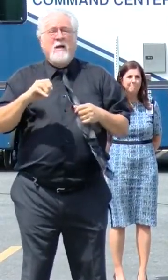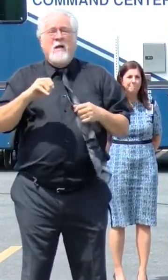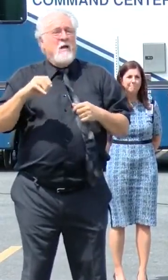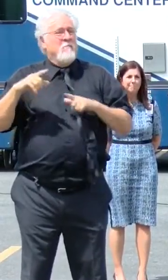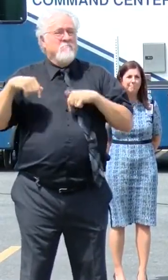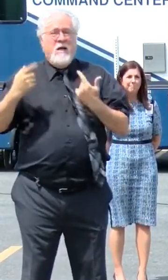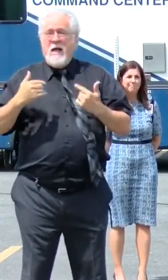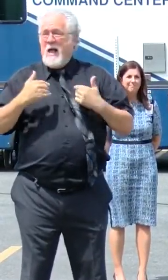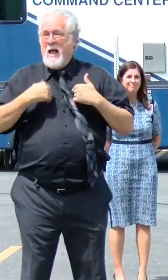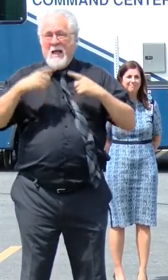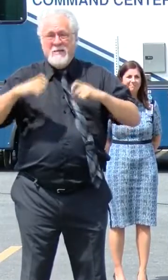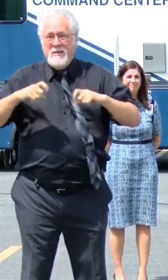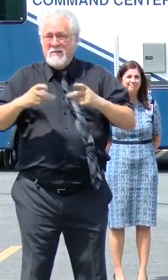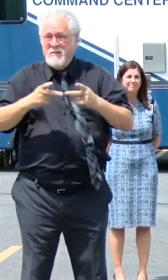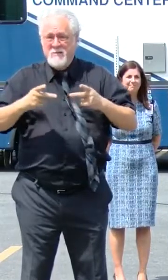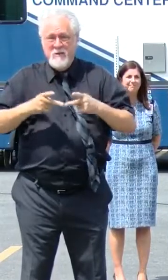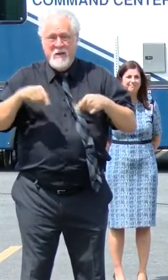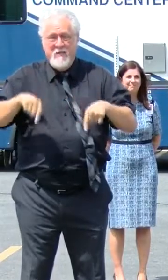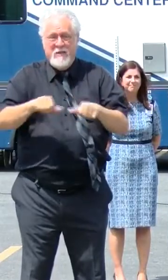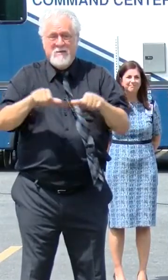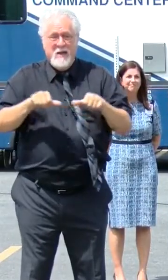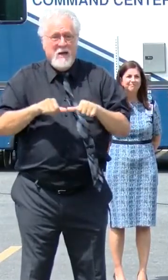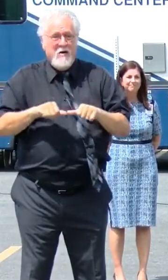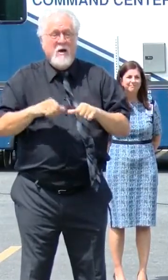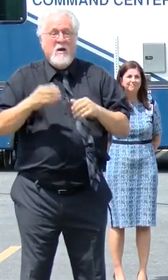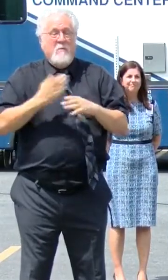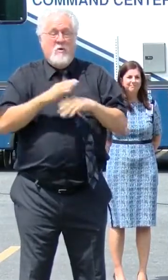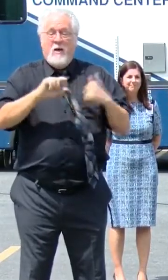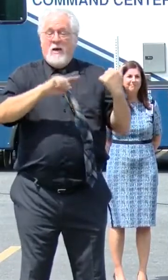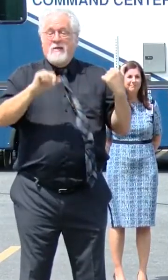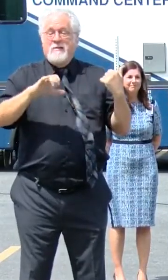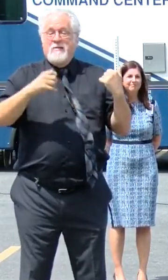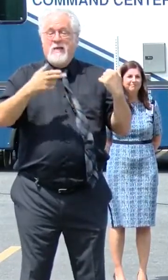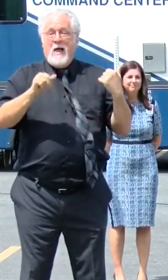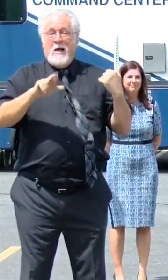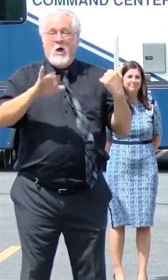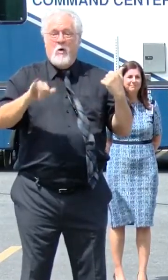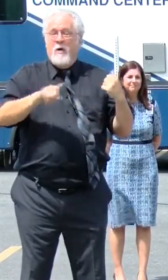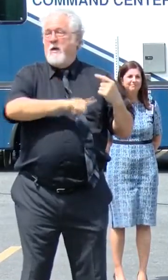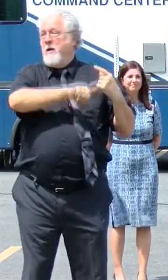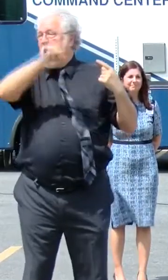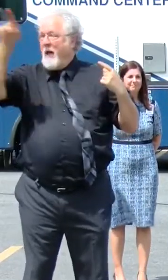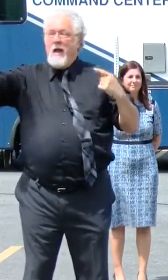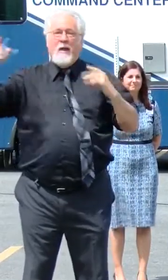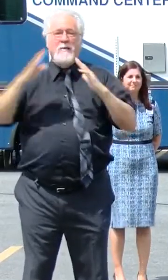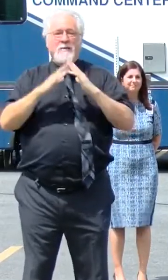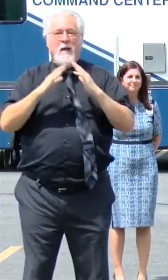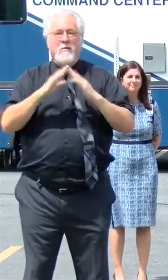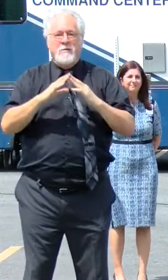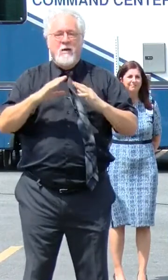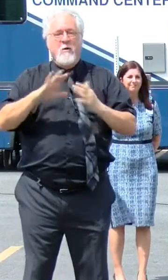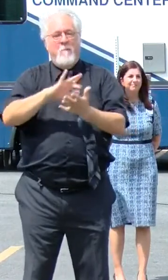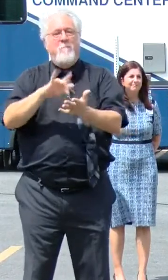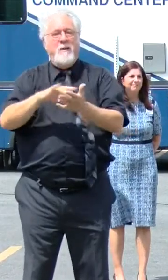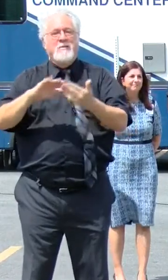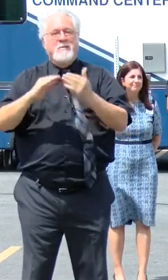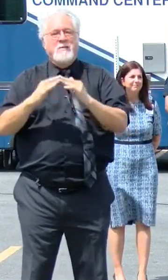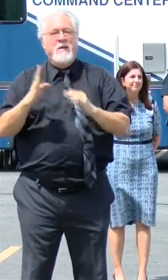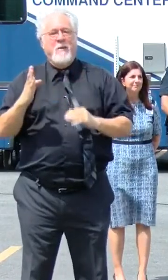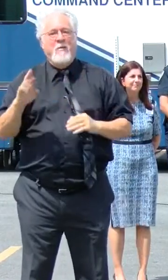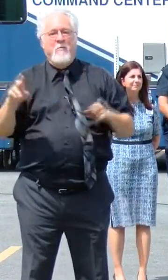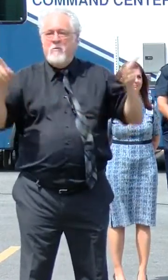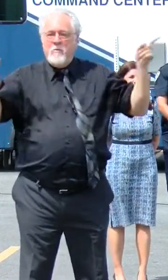had a testing site in this area between Zachary and downtown Mid-City Baton Rouge